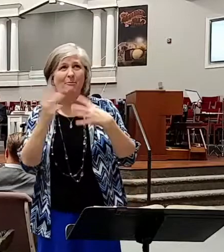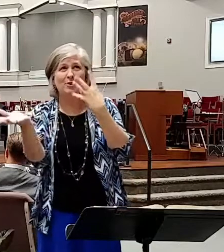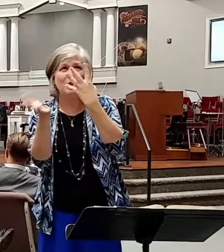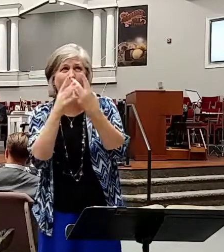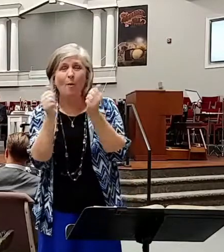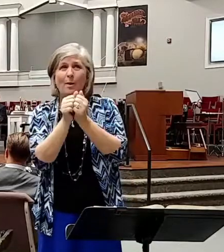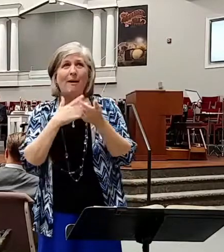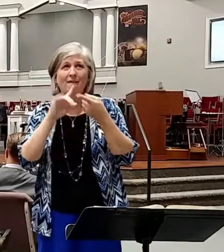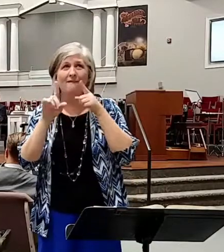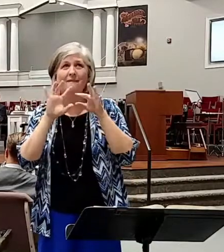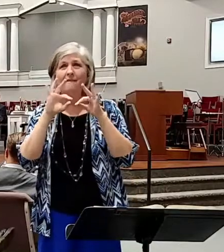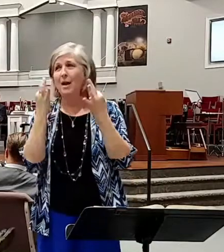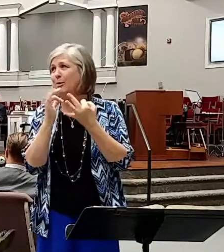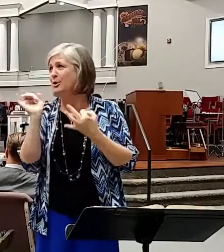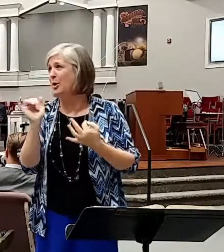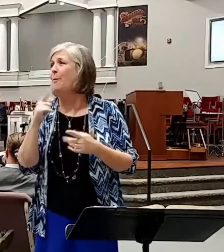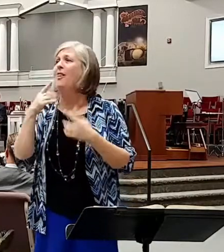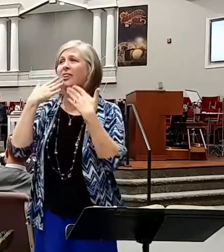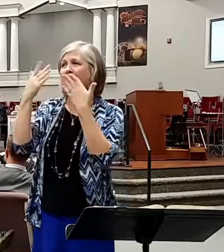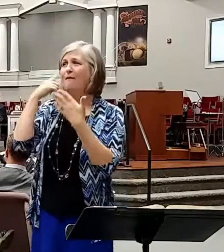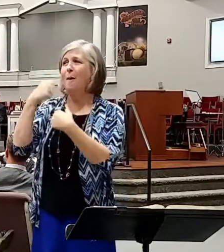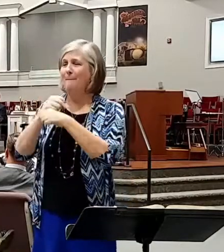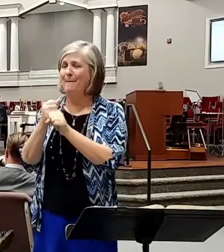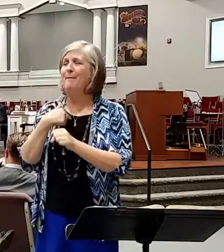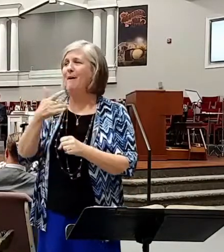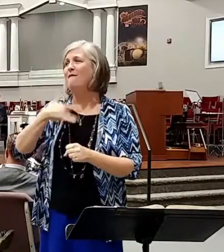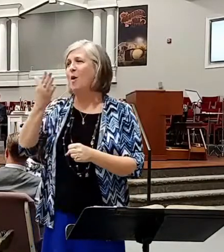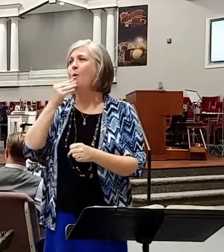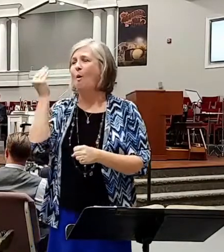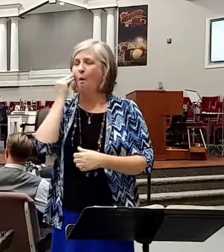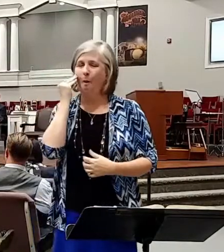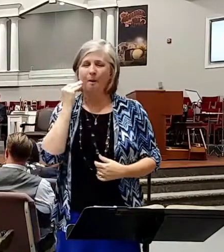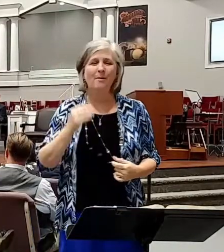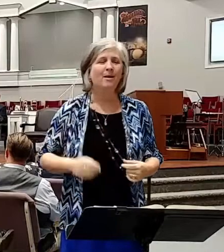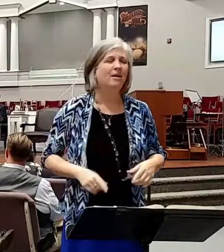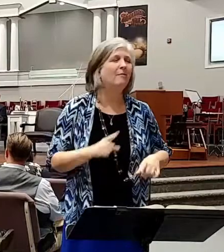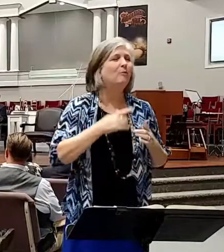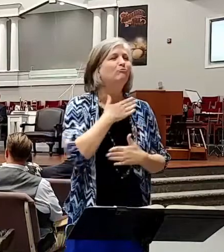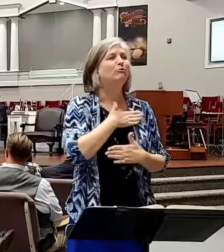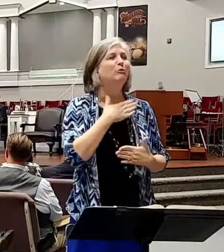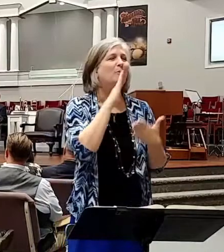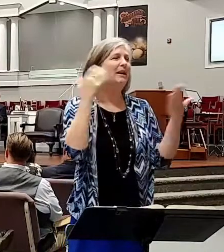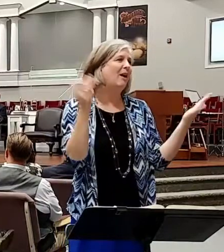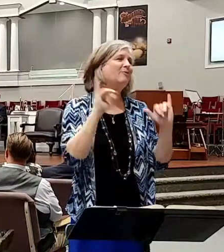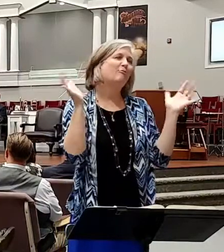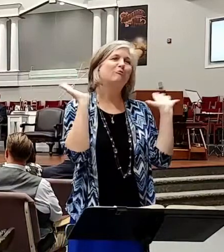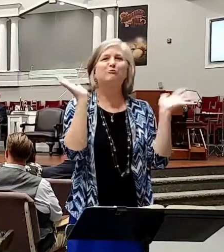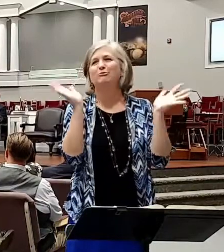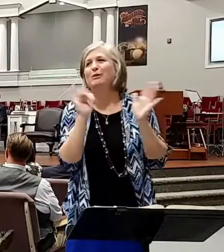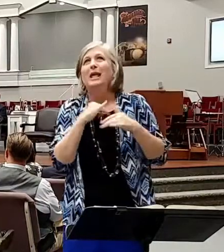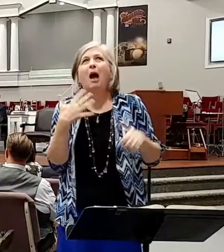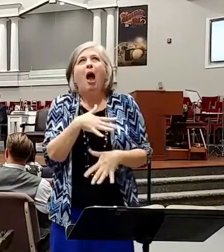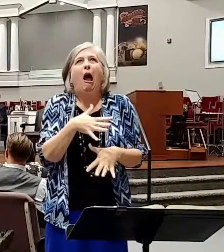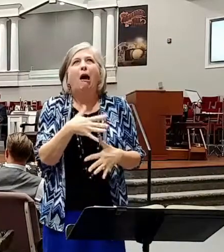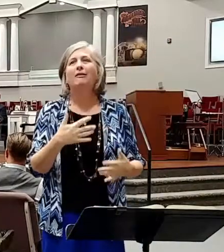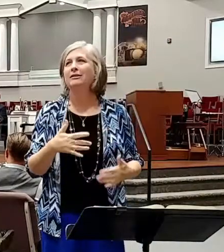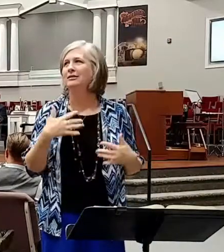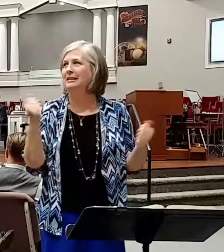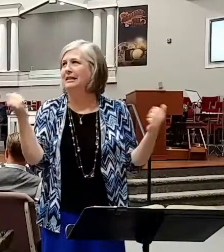Brother Terry, thank you for making me feel at home. I appreciate it. But it's just a joy to be here and I'm just making some remarks because I'm nervous and scared to be up here preaching. But